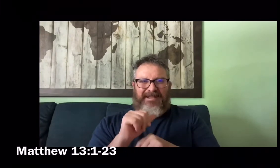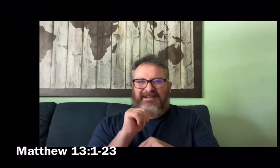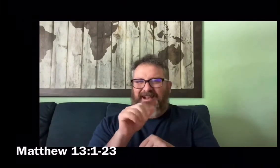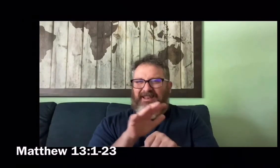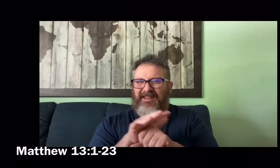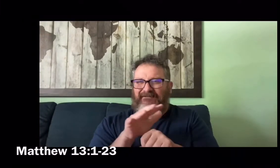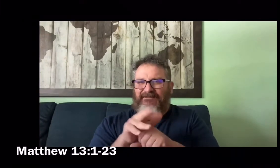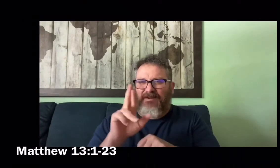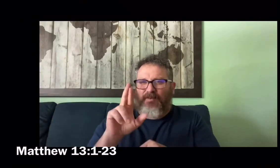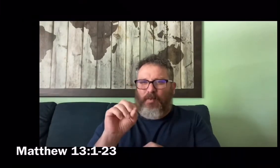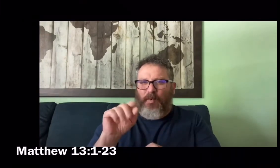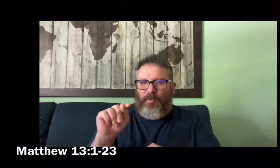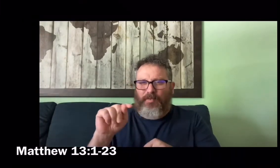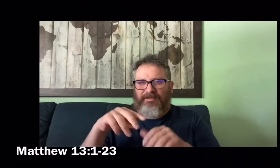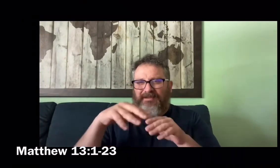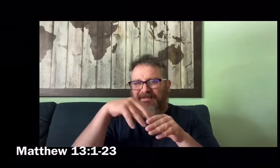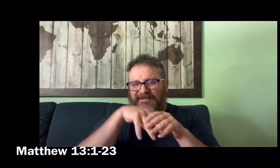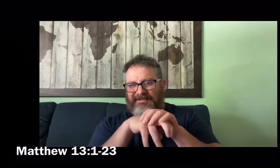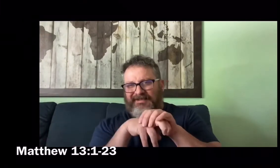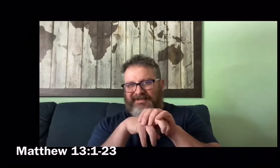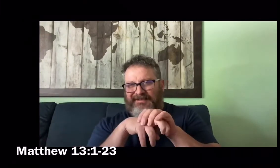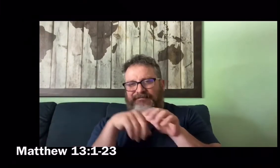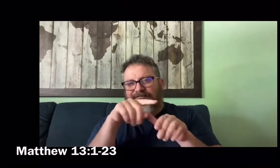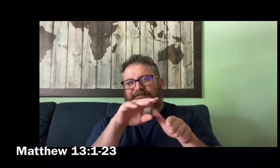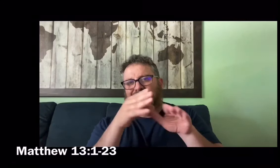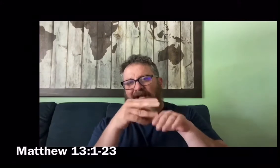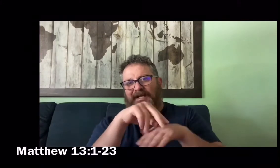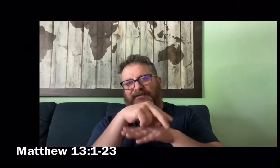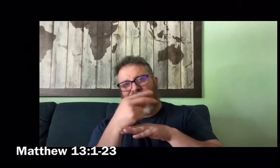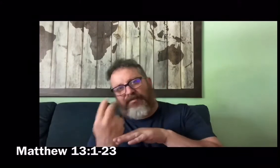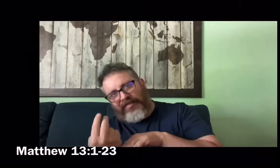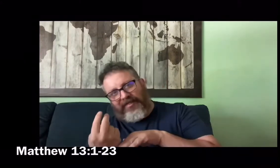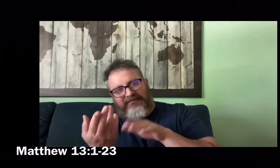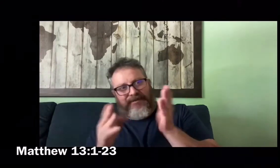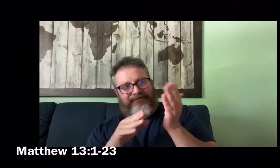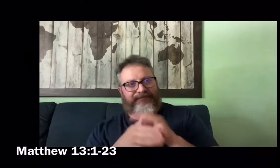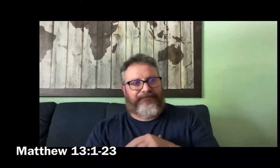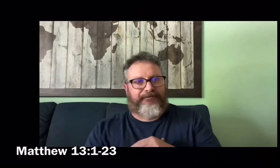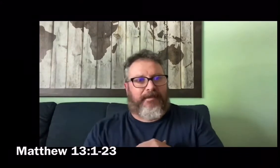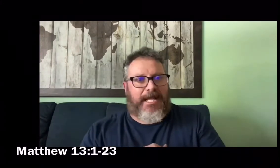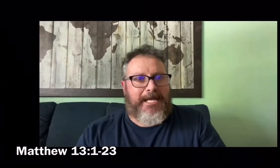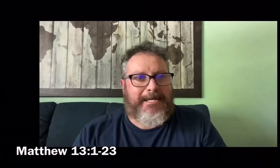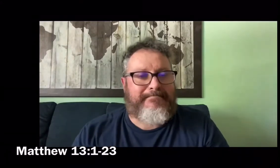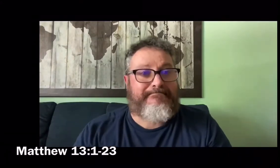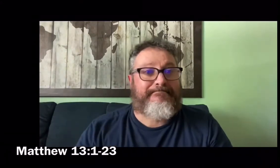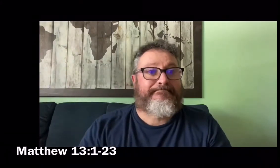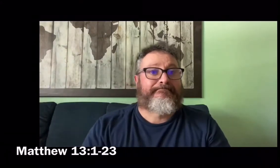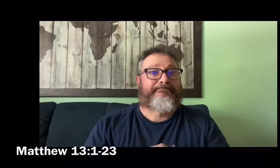it was scorched. And it withered for lack of roots.